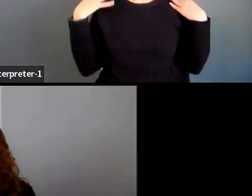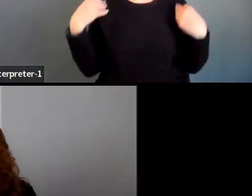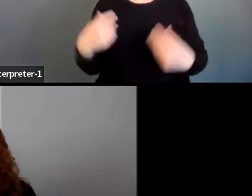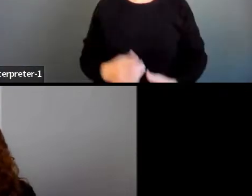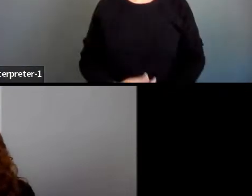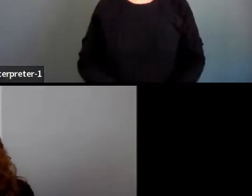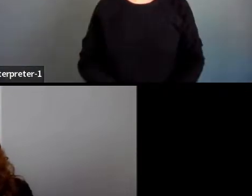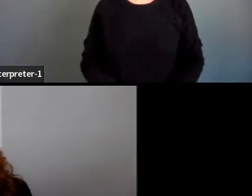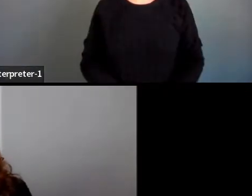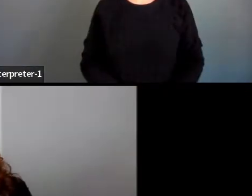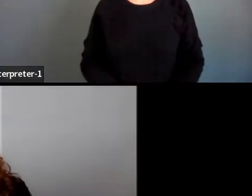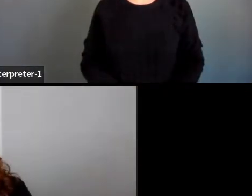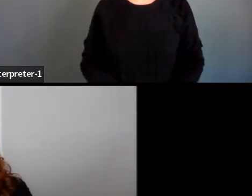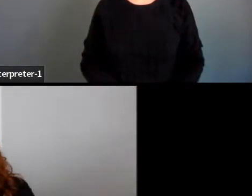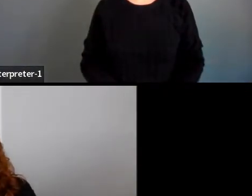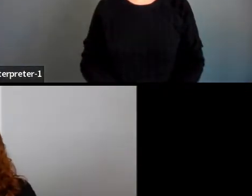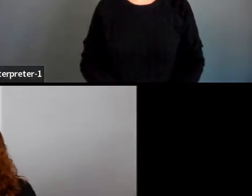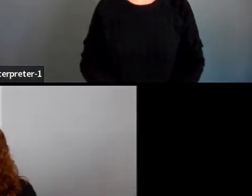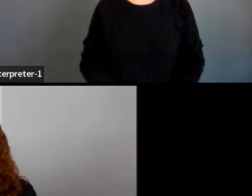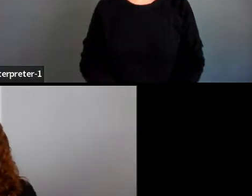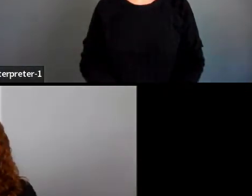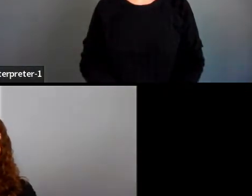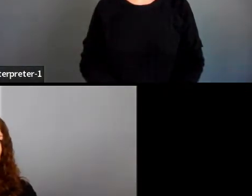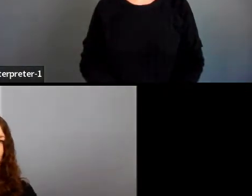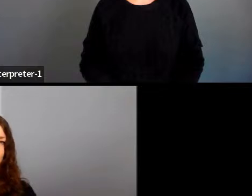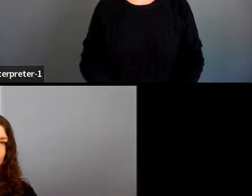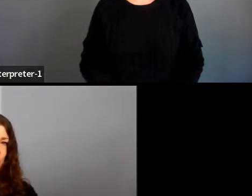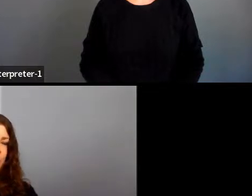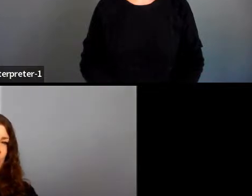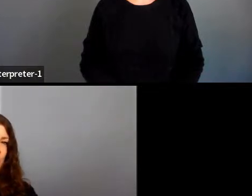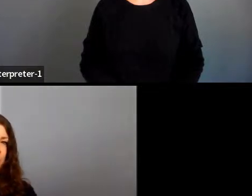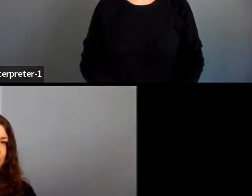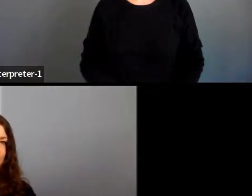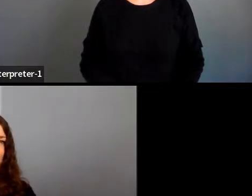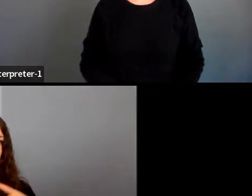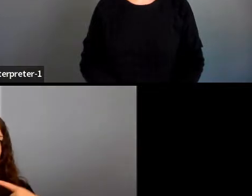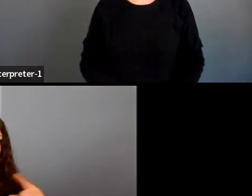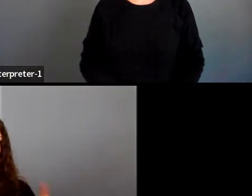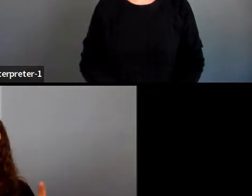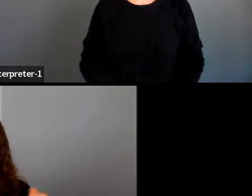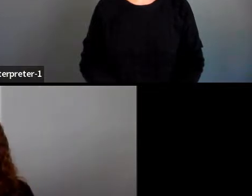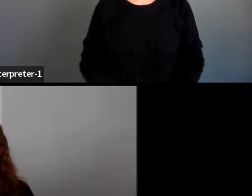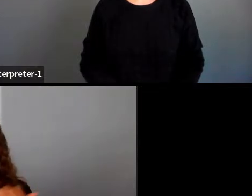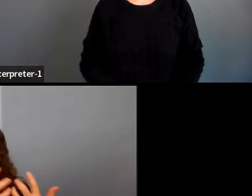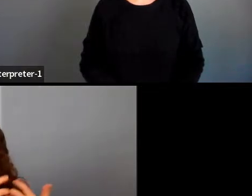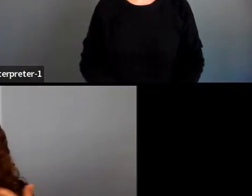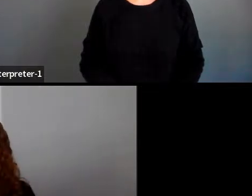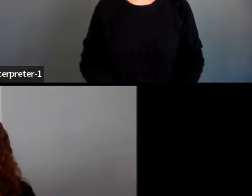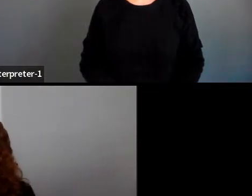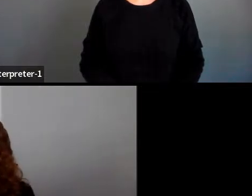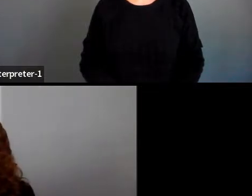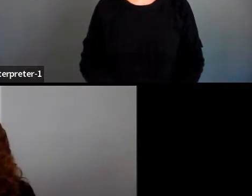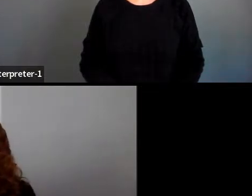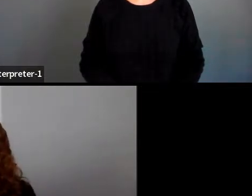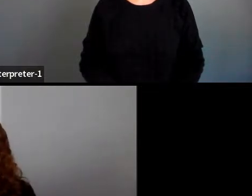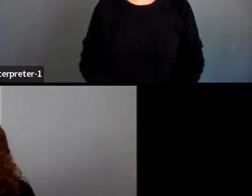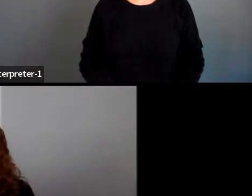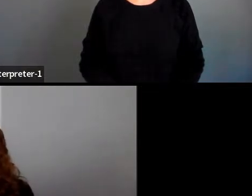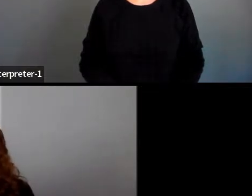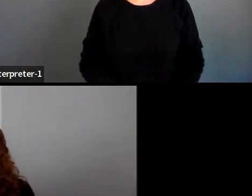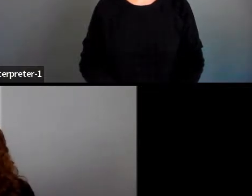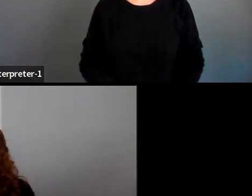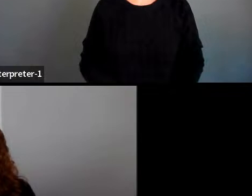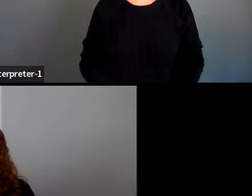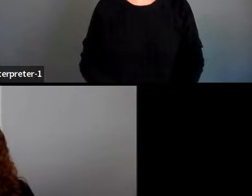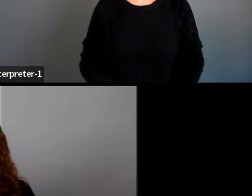extra help with childcare just to sort of make it all work. So forever thankful to grandma who is watching live today,